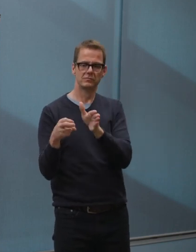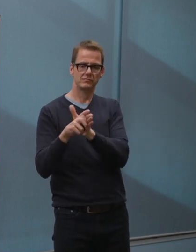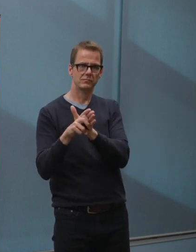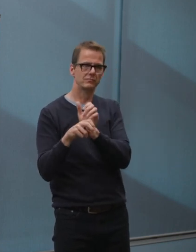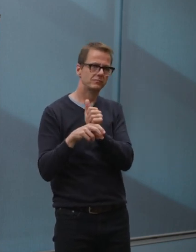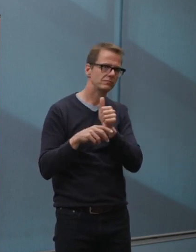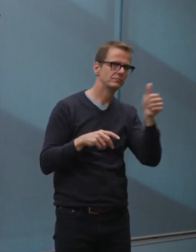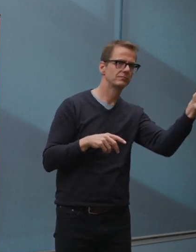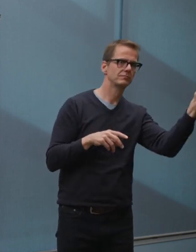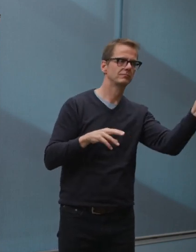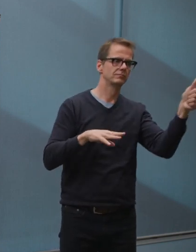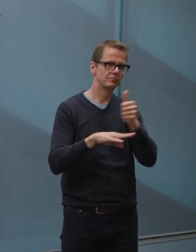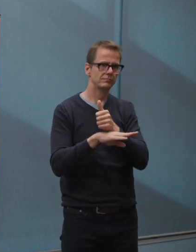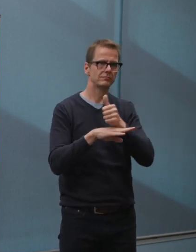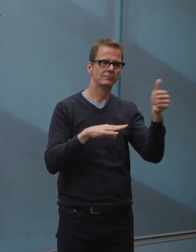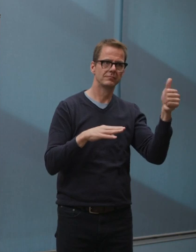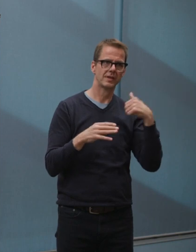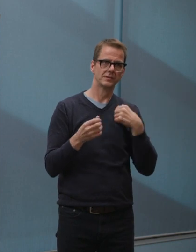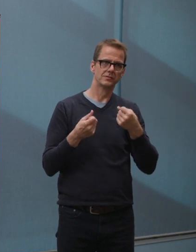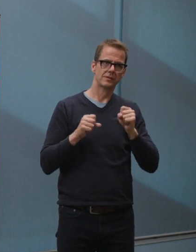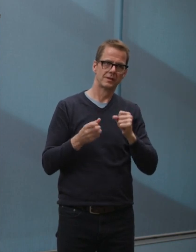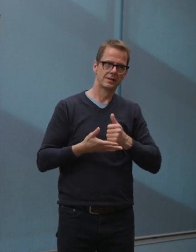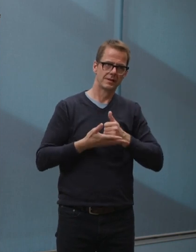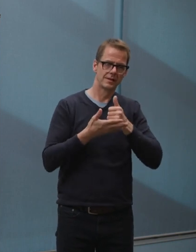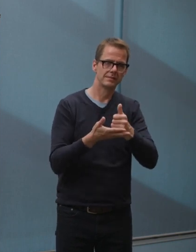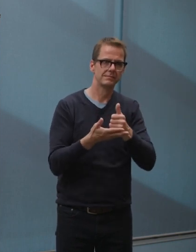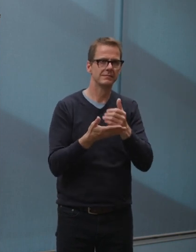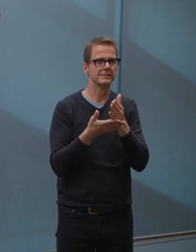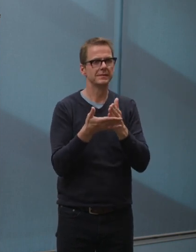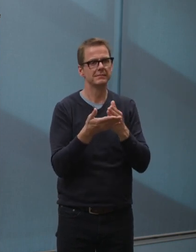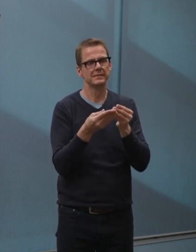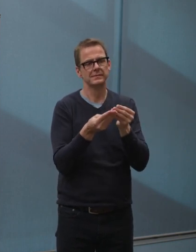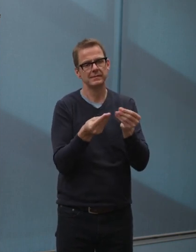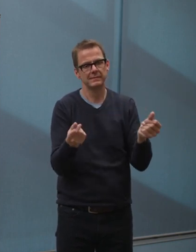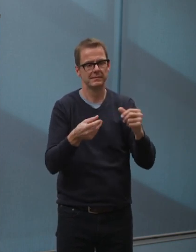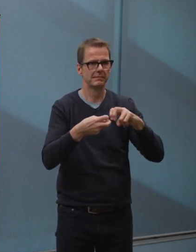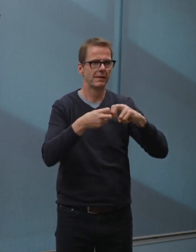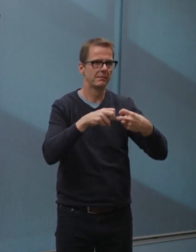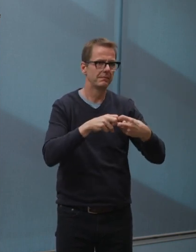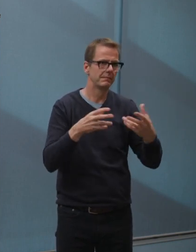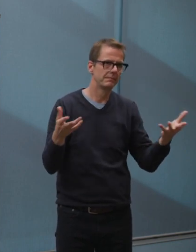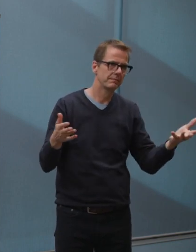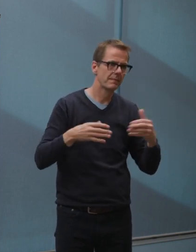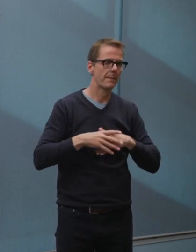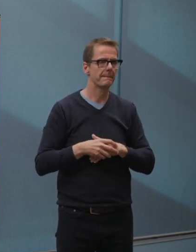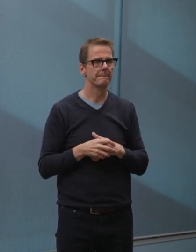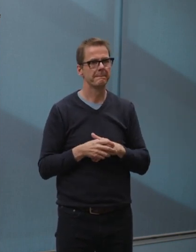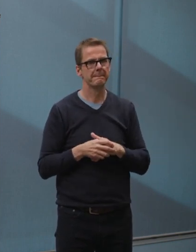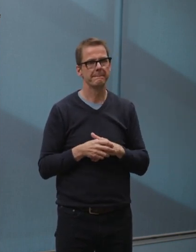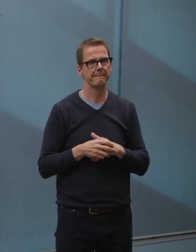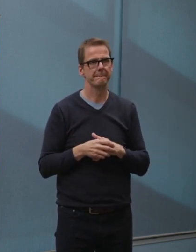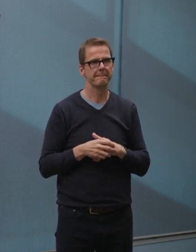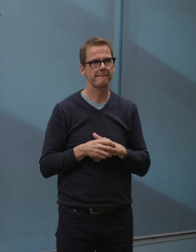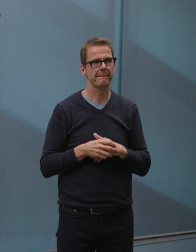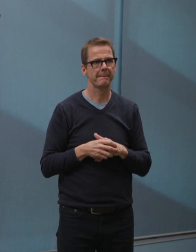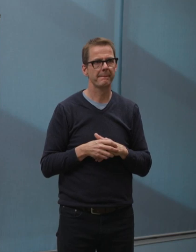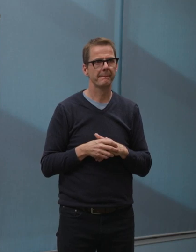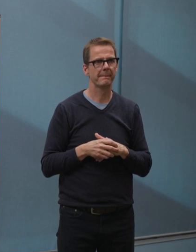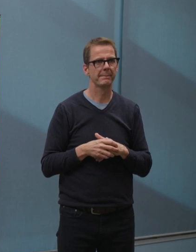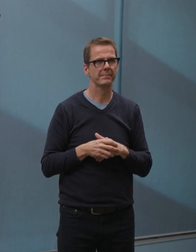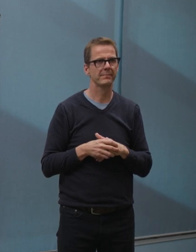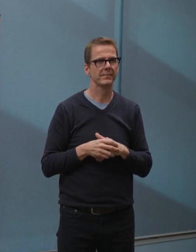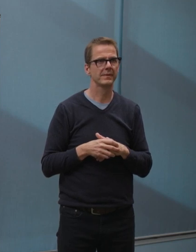challenges that we've experienced at the Expo Centre. Adam reiterated four of the five. We'll make sure that you have that fifth one, Vinesh.